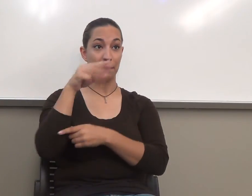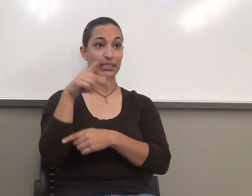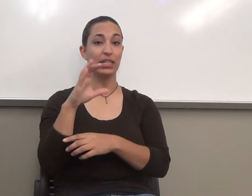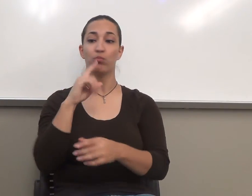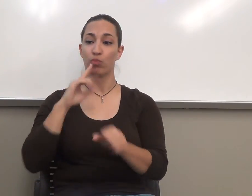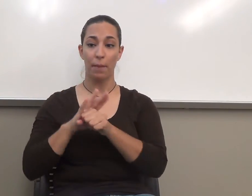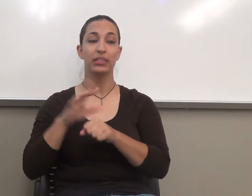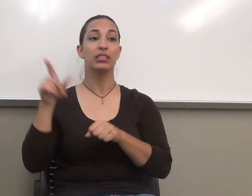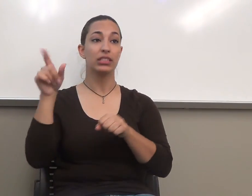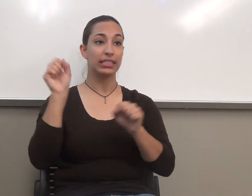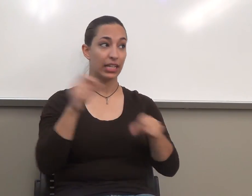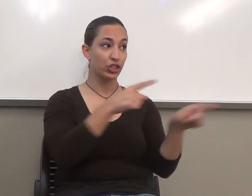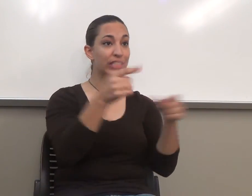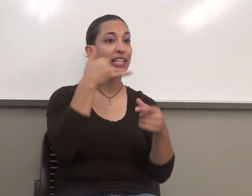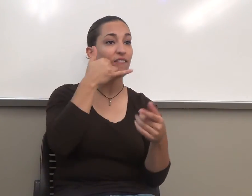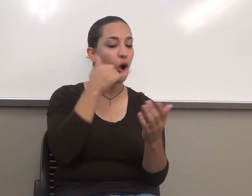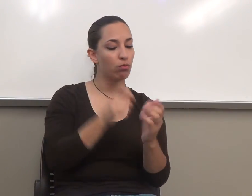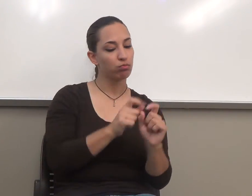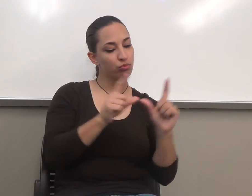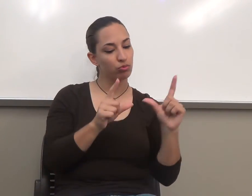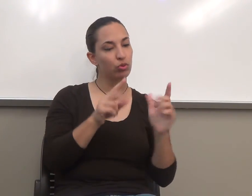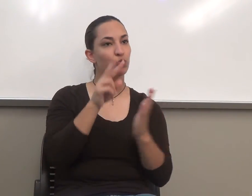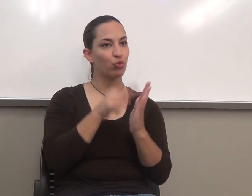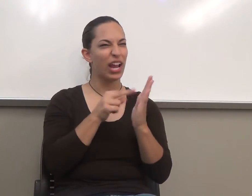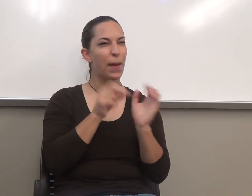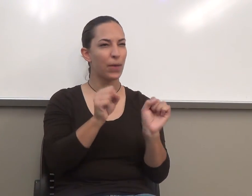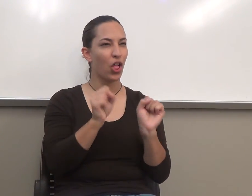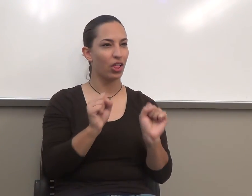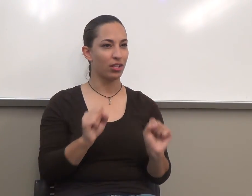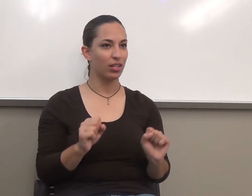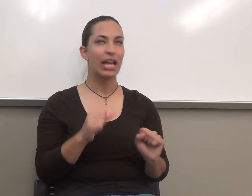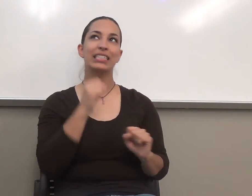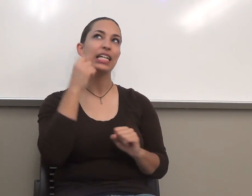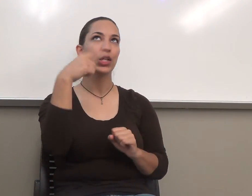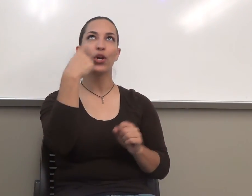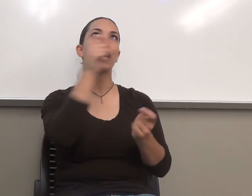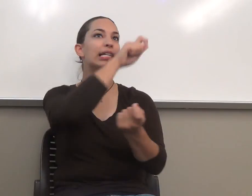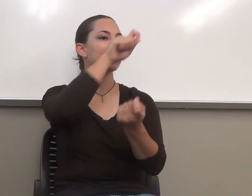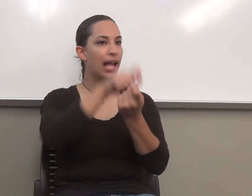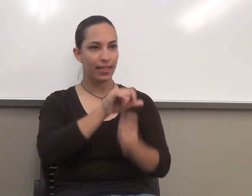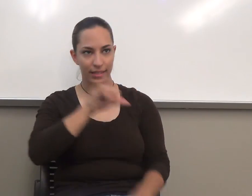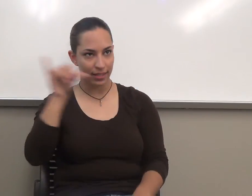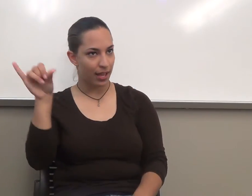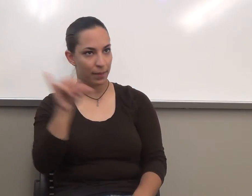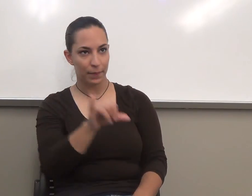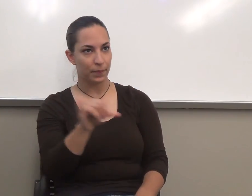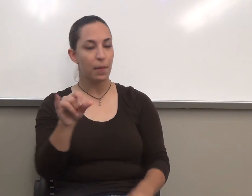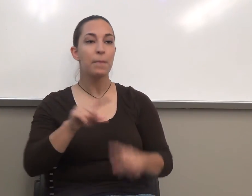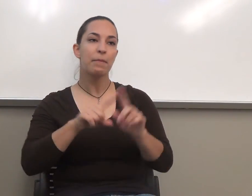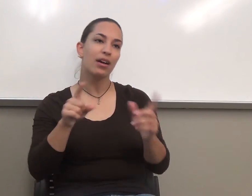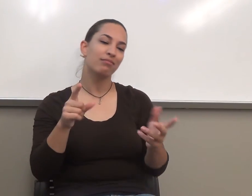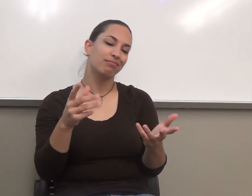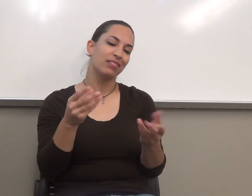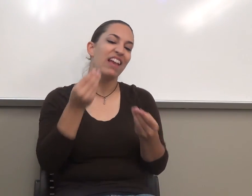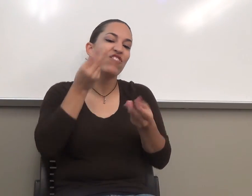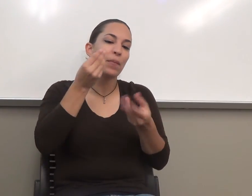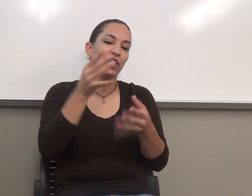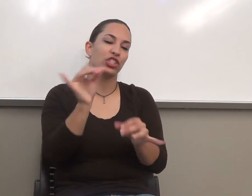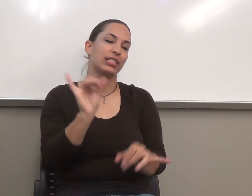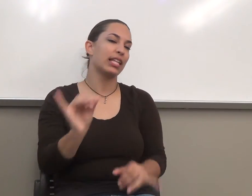it doesn't look exactly the same, but it is, I just cut and fixed it. It is all the same information. Okay. So